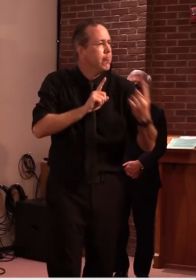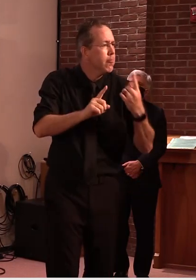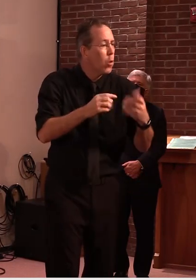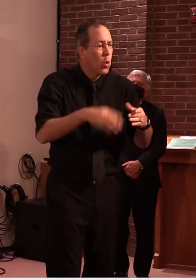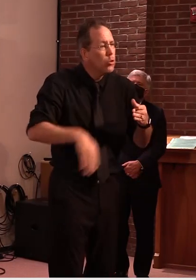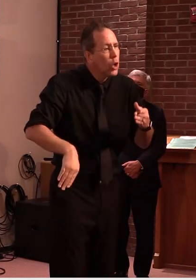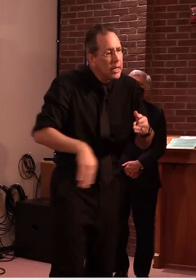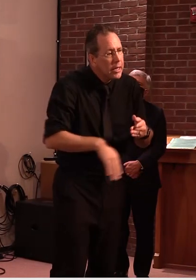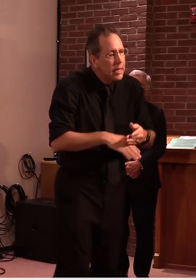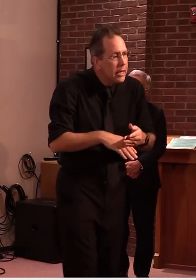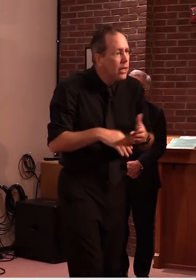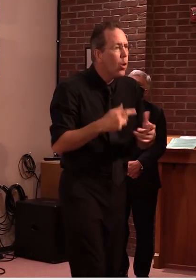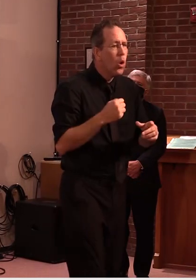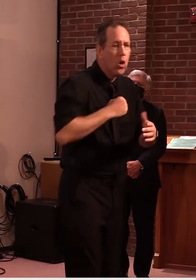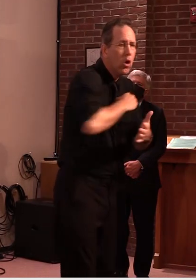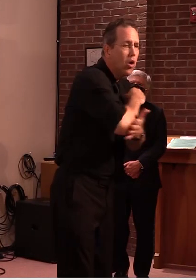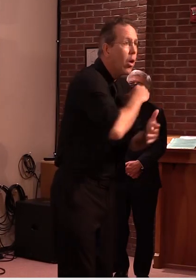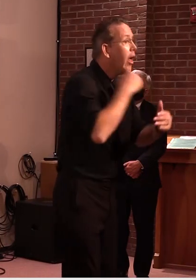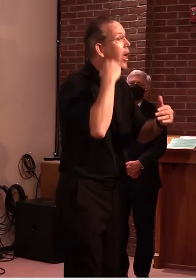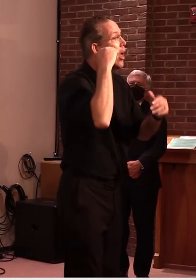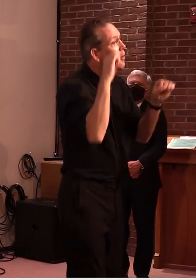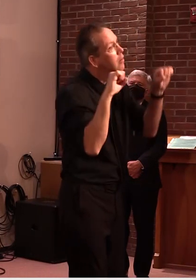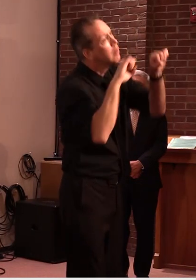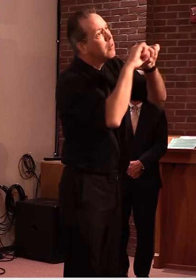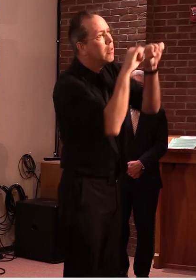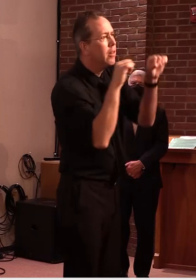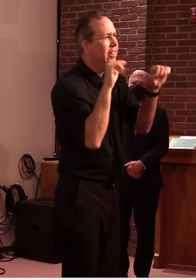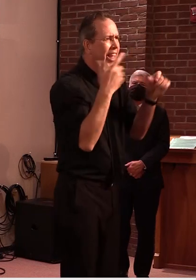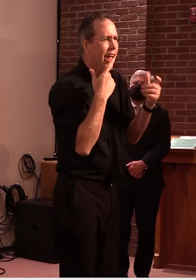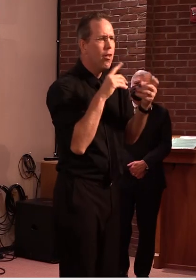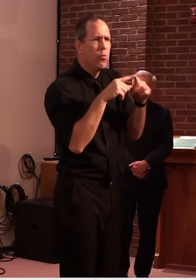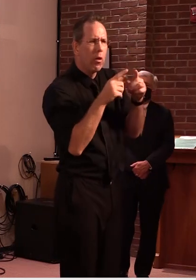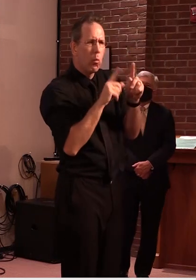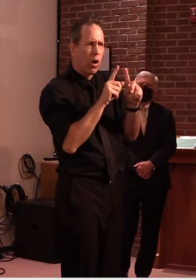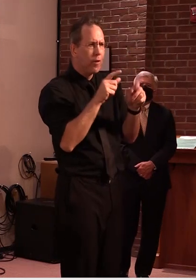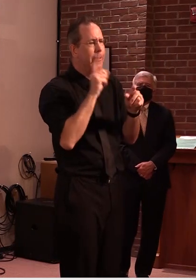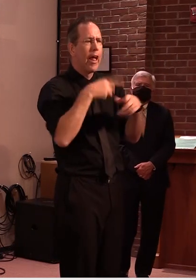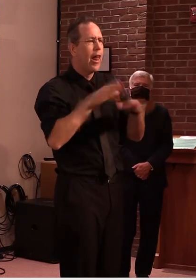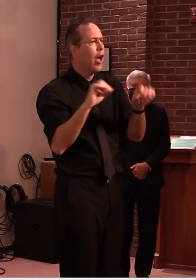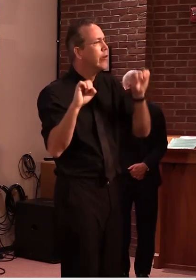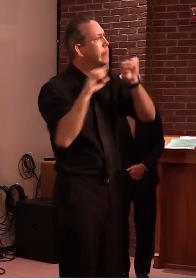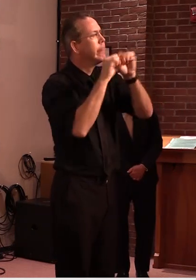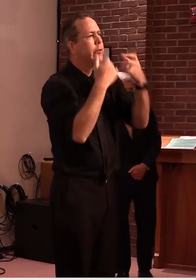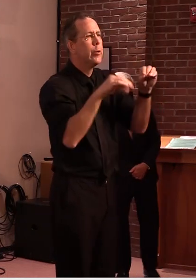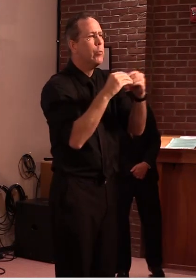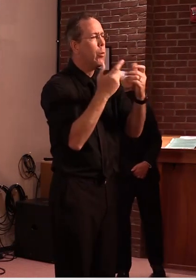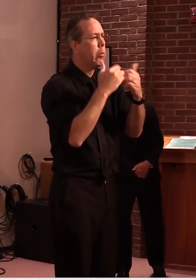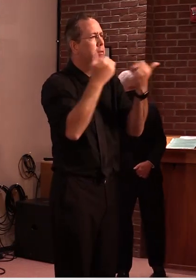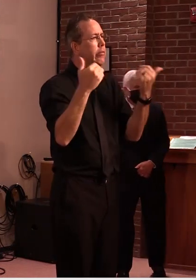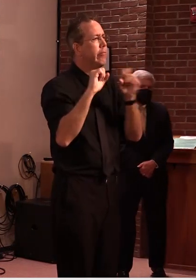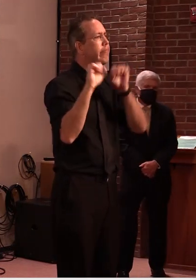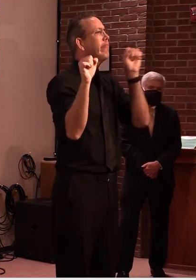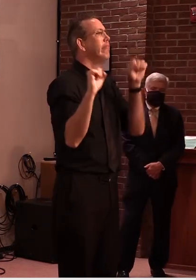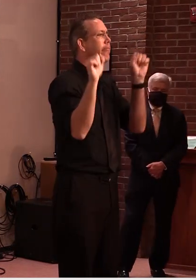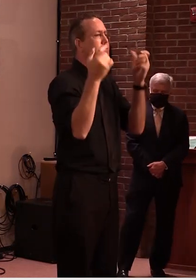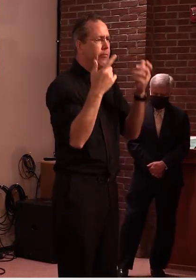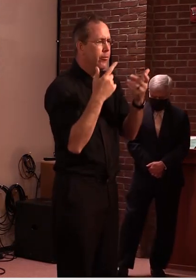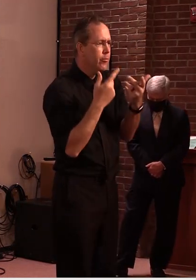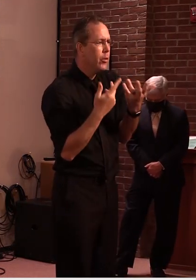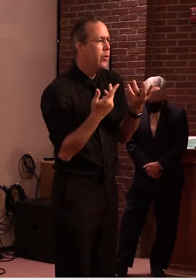and the the mass starts um that also result in a significant amount of conversation and how we could do those in a different way